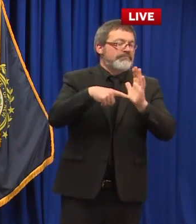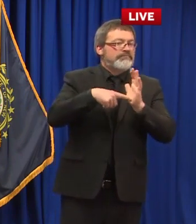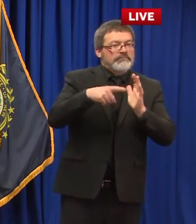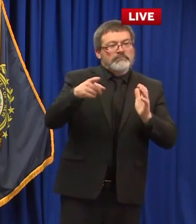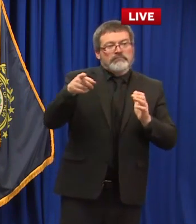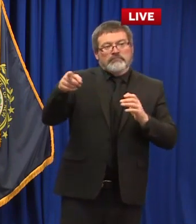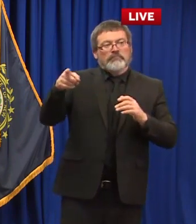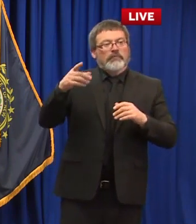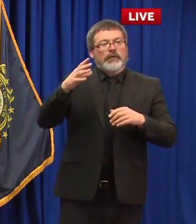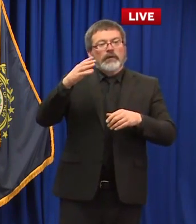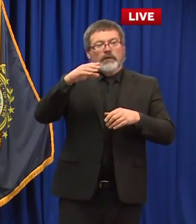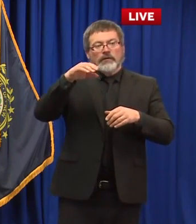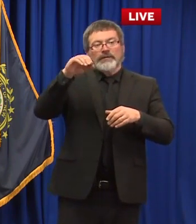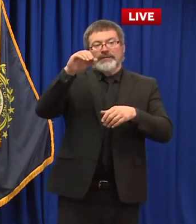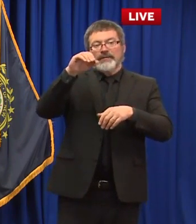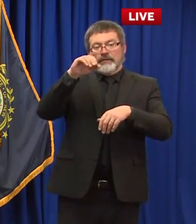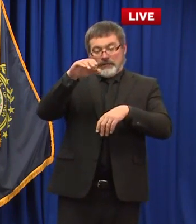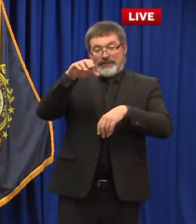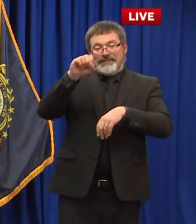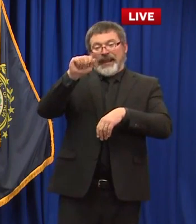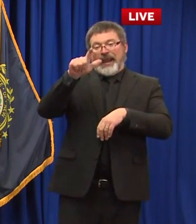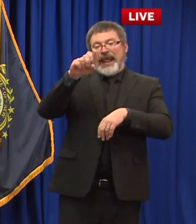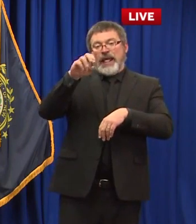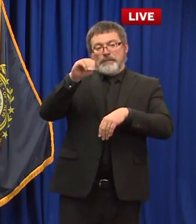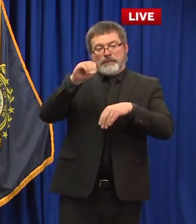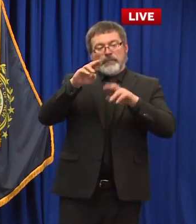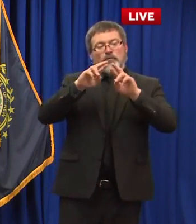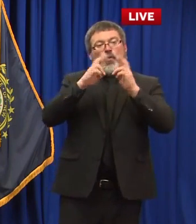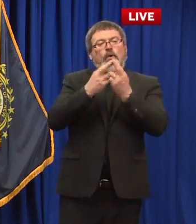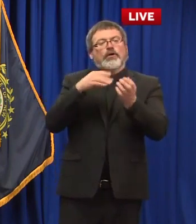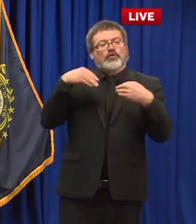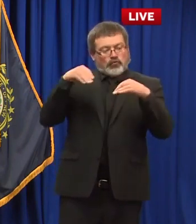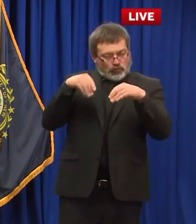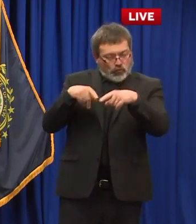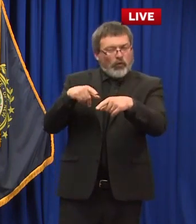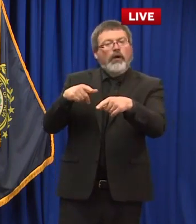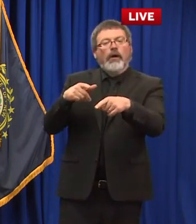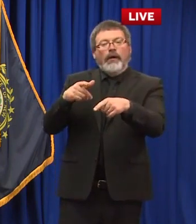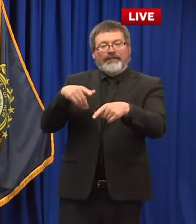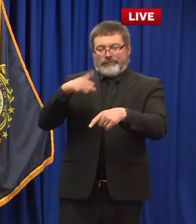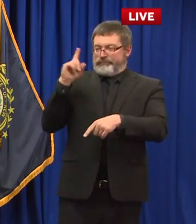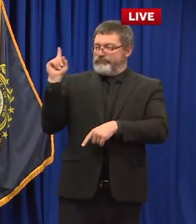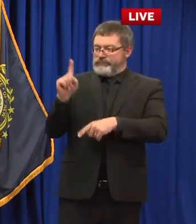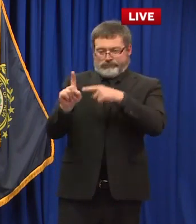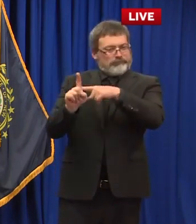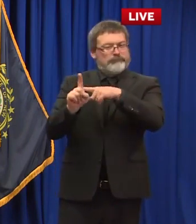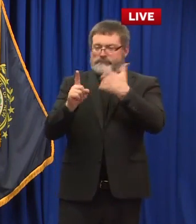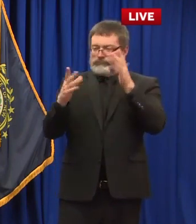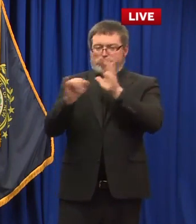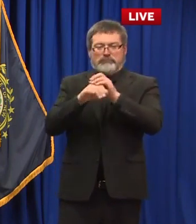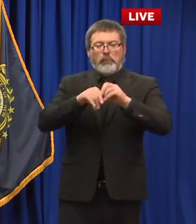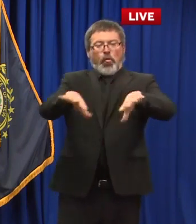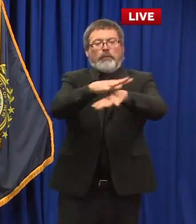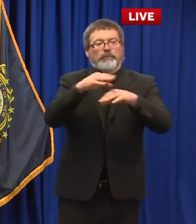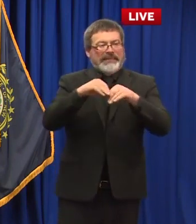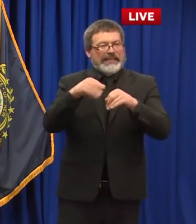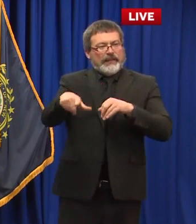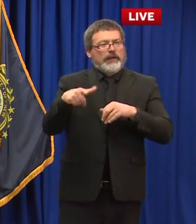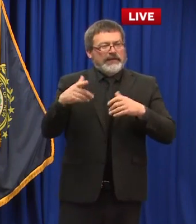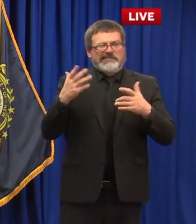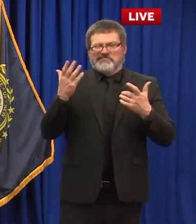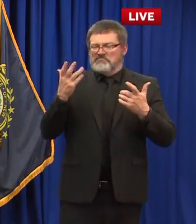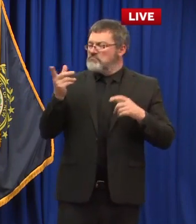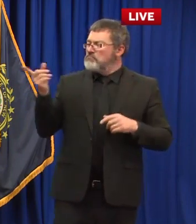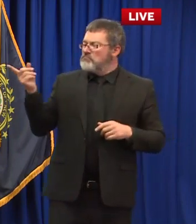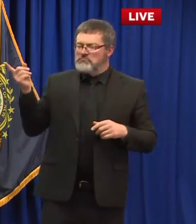there's definitely clusters of illness i mean we can definitely look in our contact tracing and find